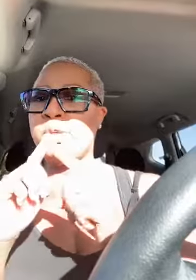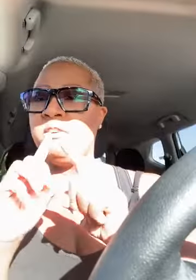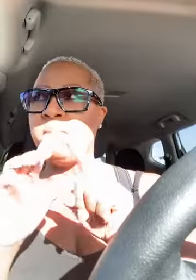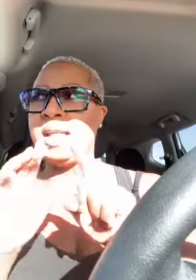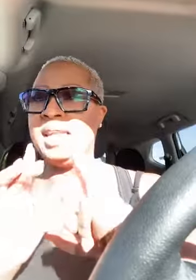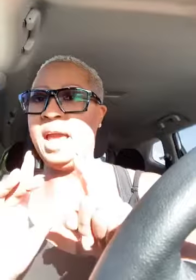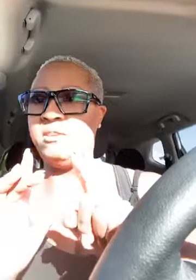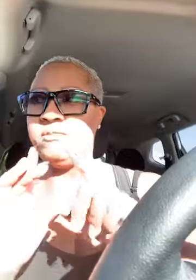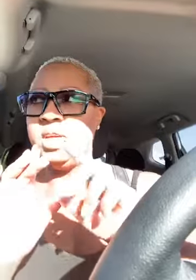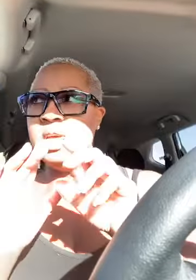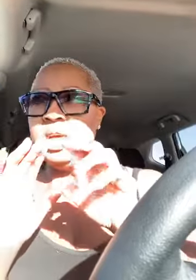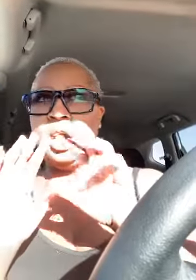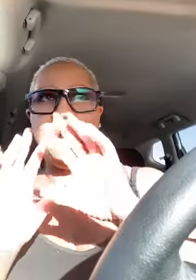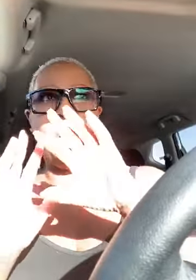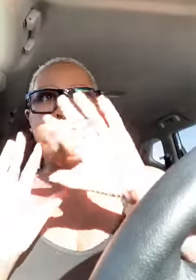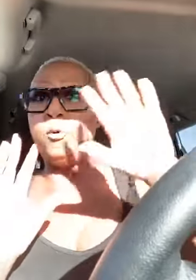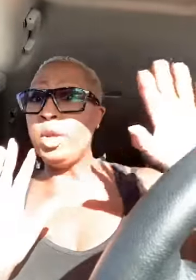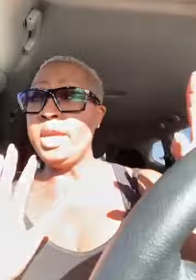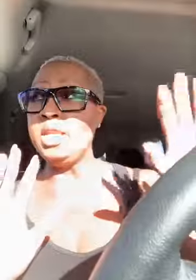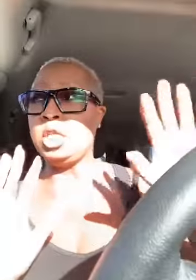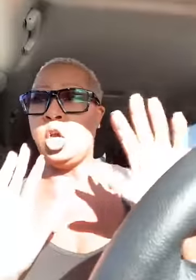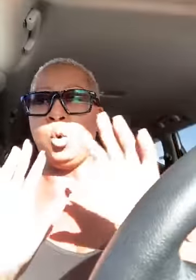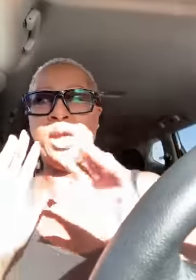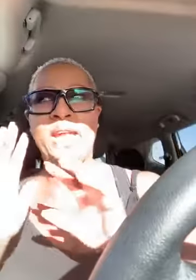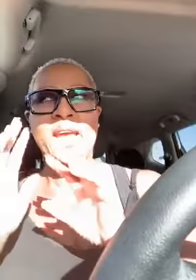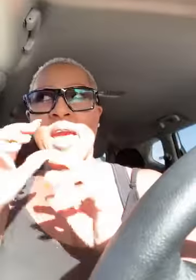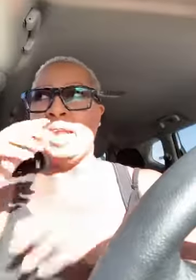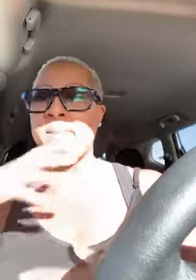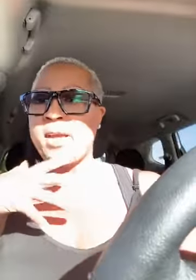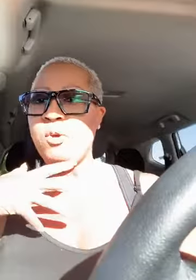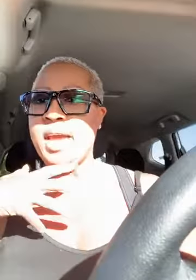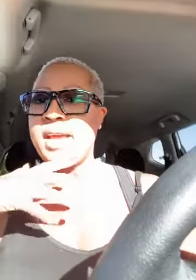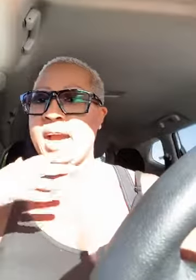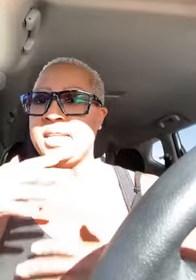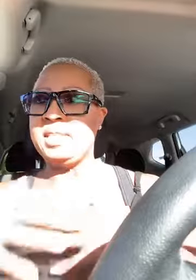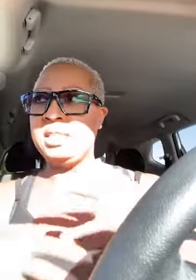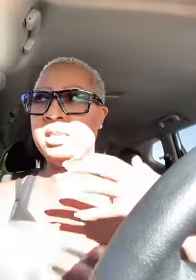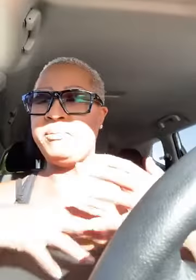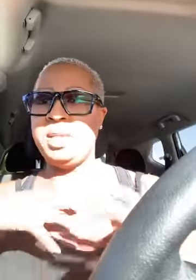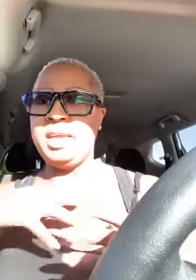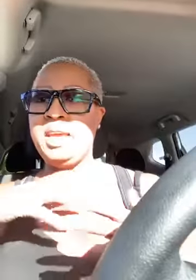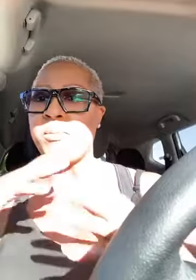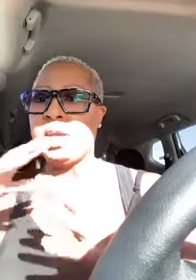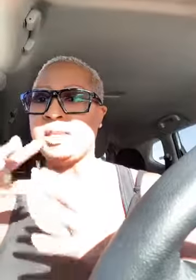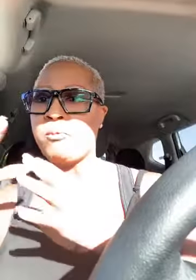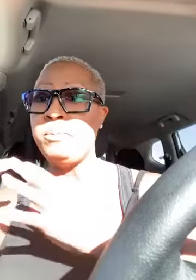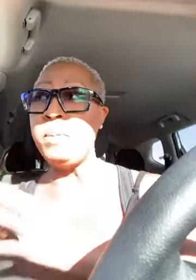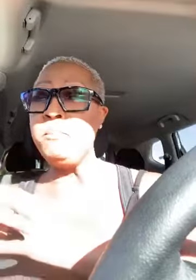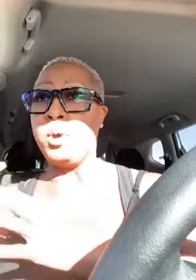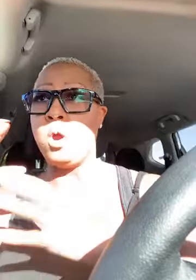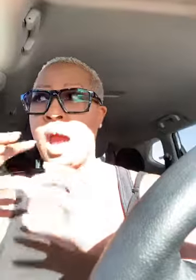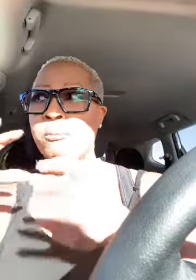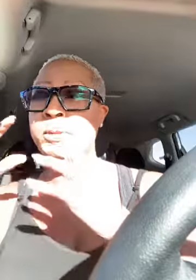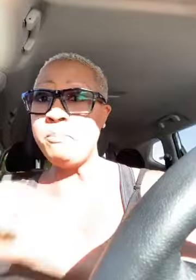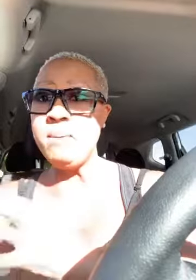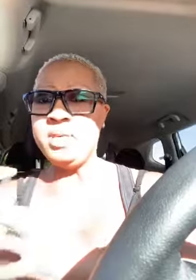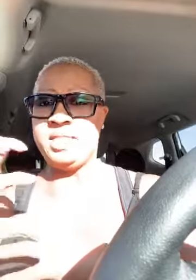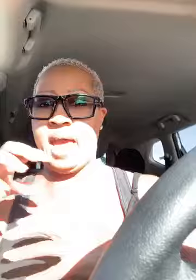of my life uh four years ago and and i'm like okay god is this something again because i remember i remember that